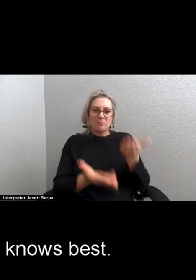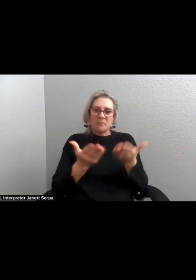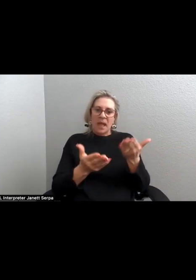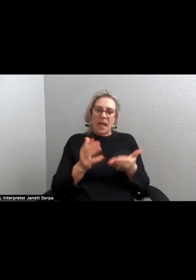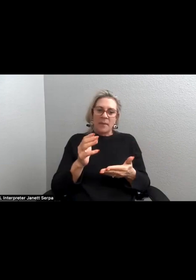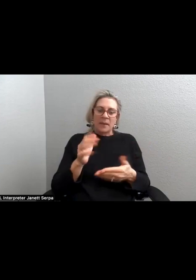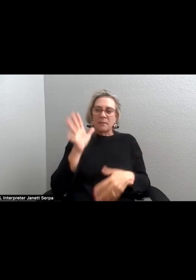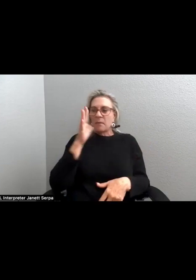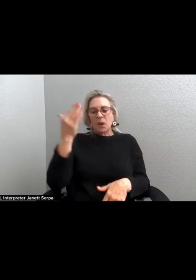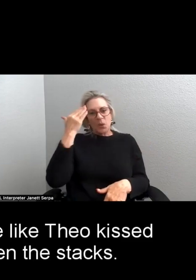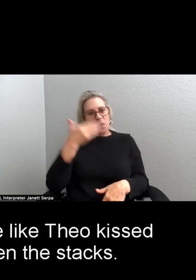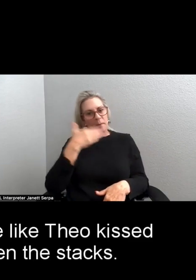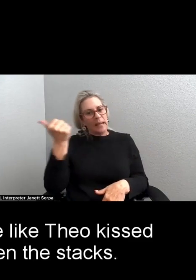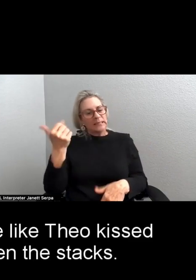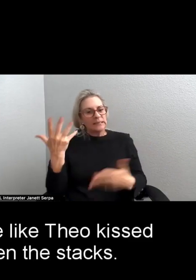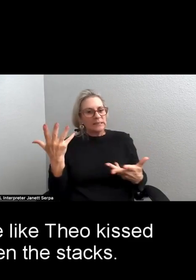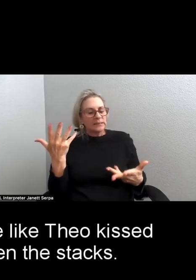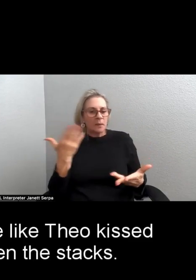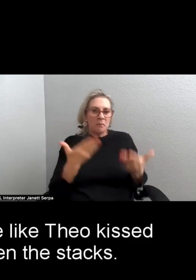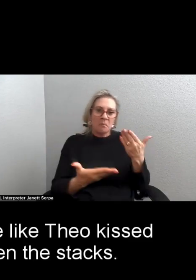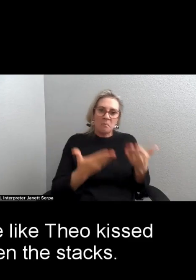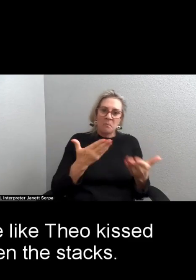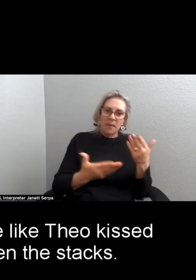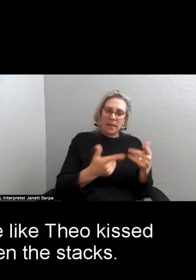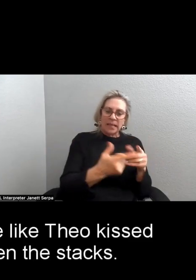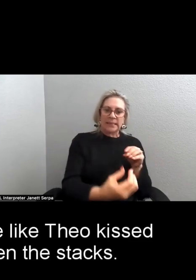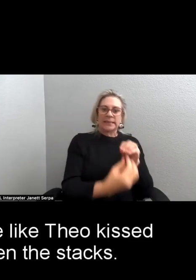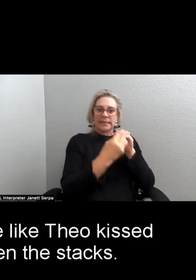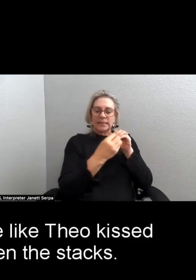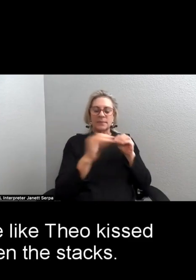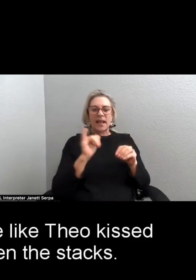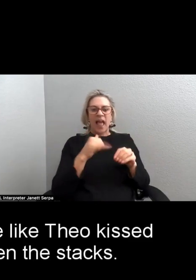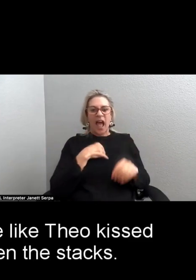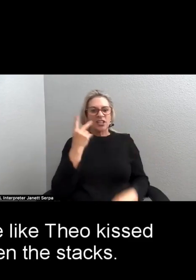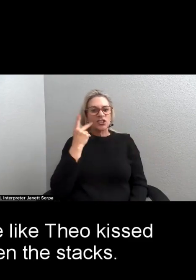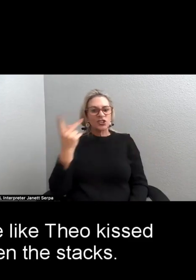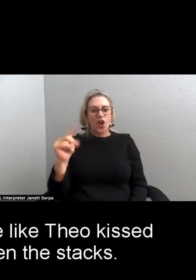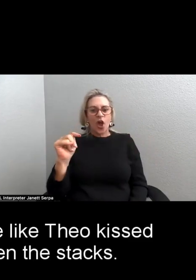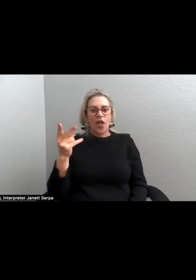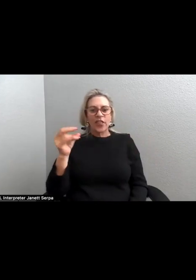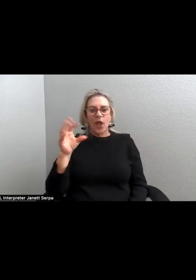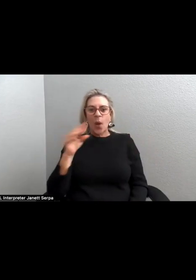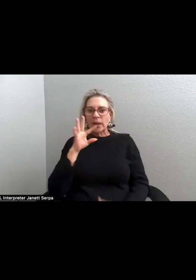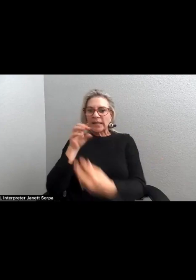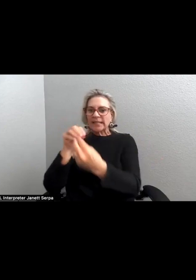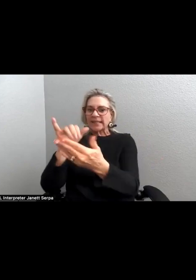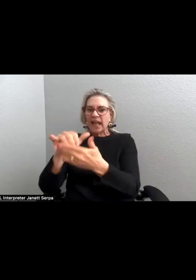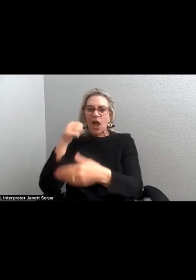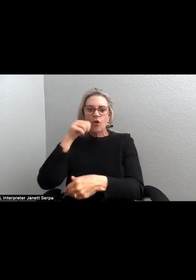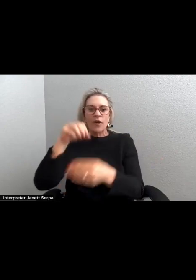knows best. Maybe he'll kiss me like Theo kissed that girl between the stacks.